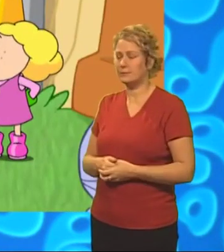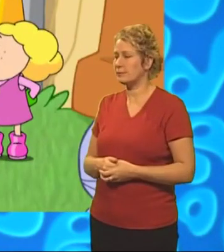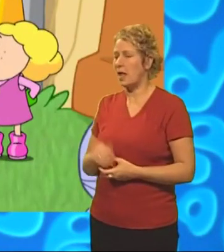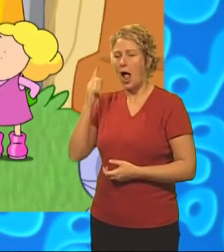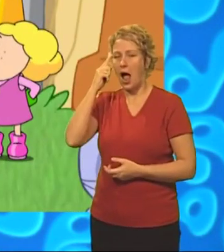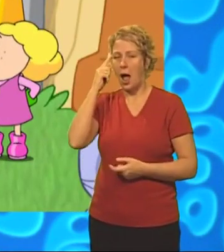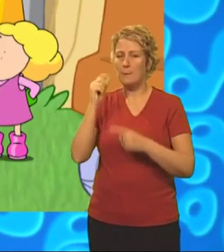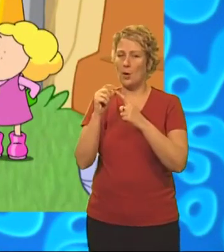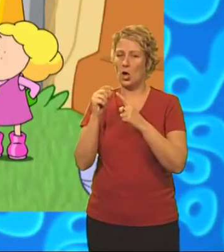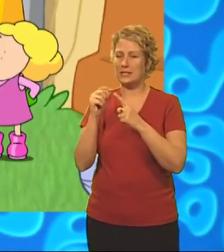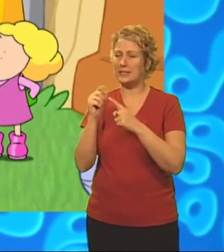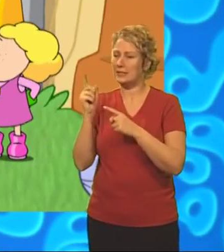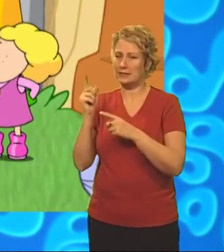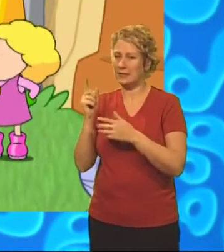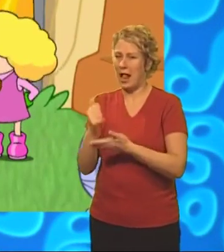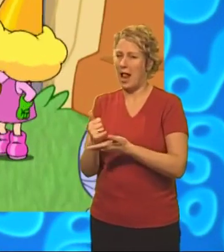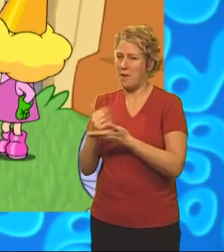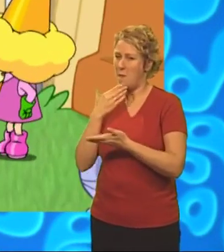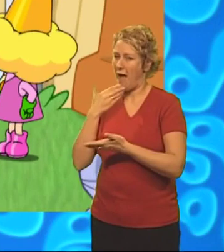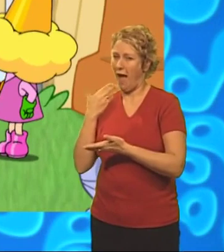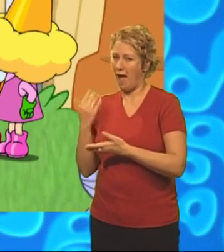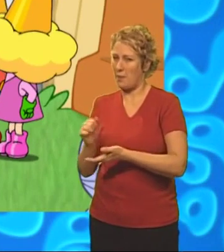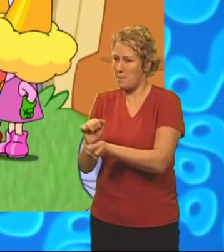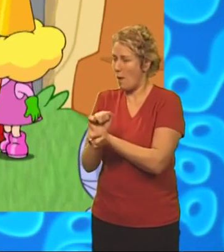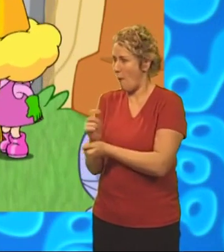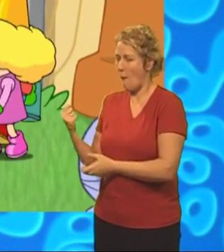Percy won't mind if we borrow his can for a little while.